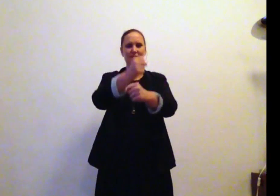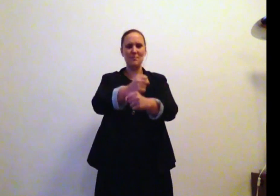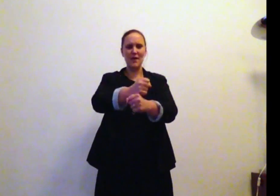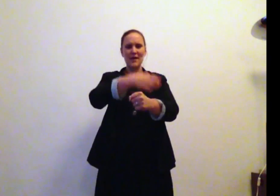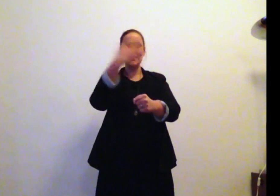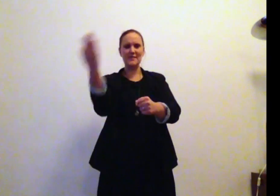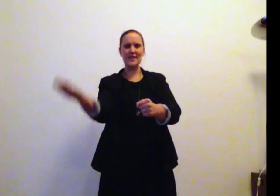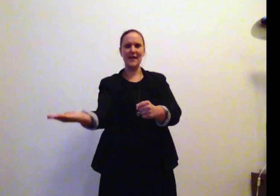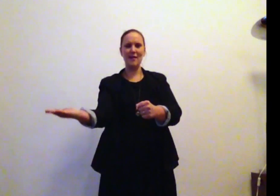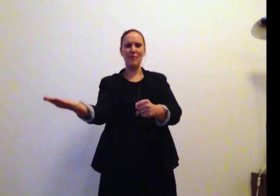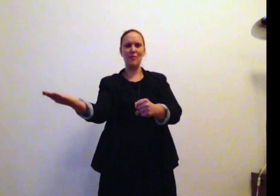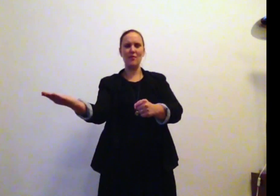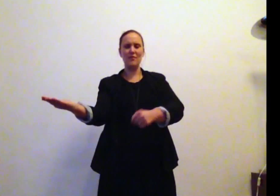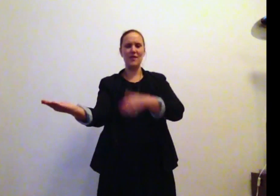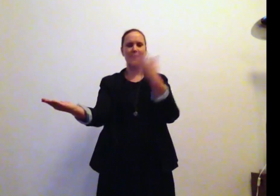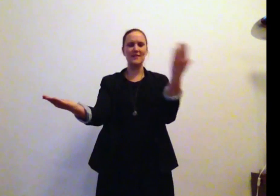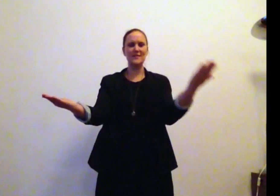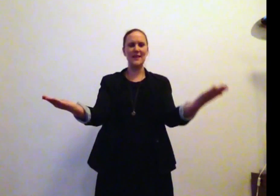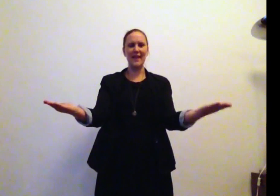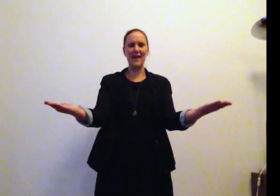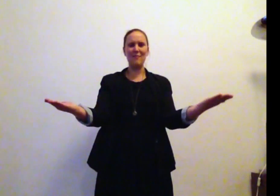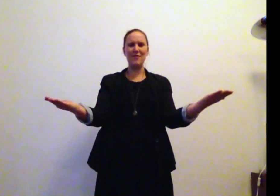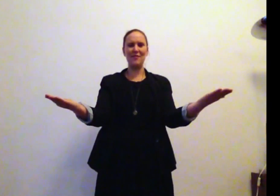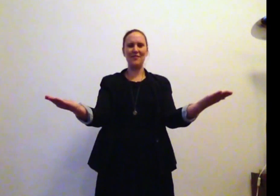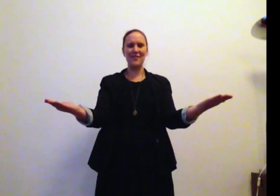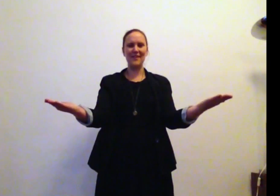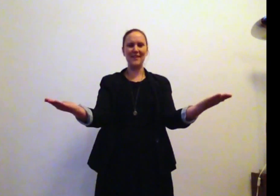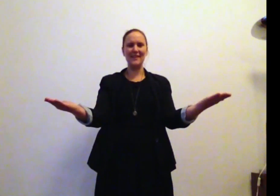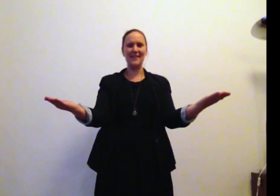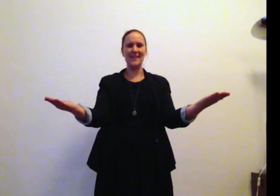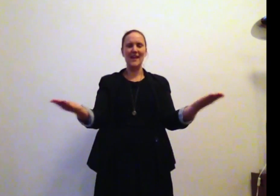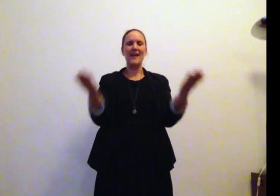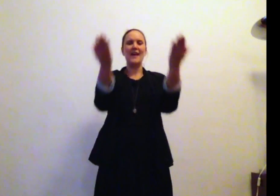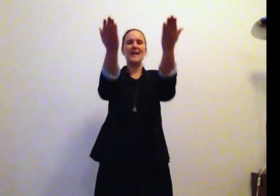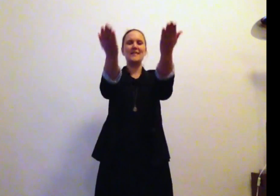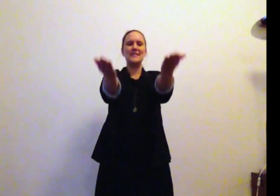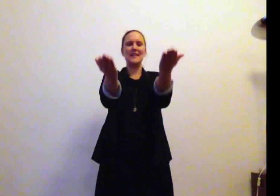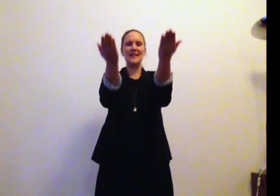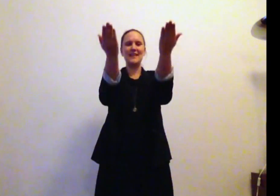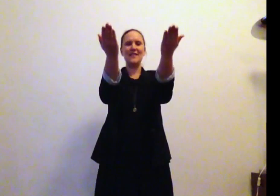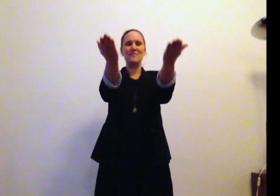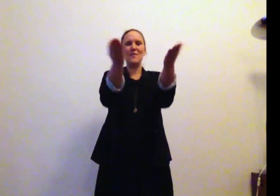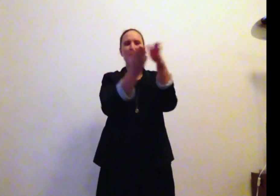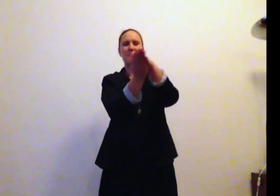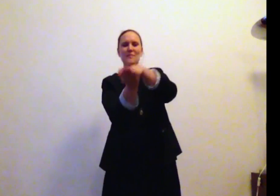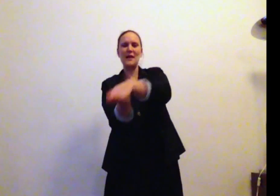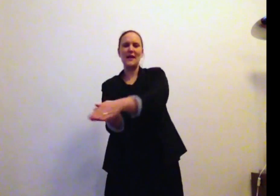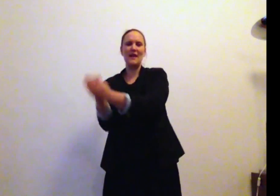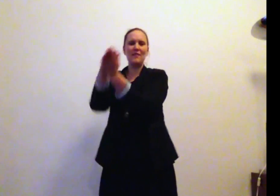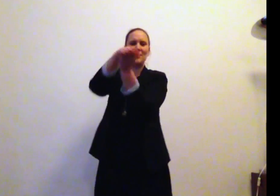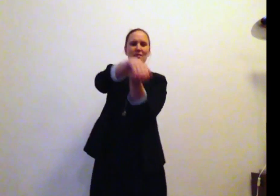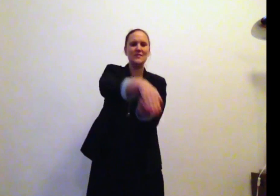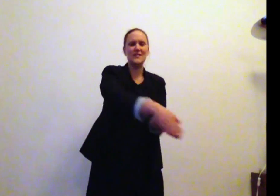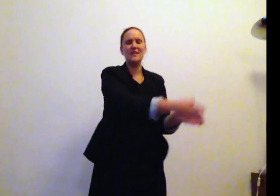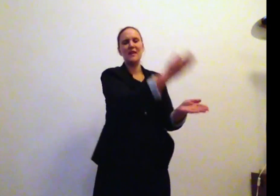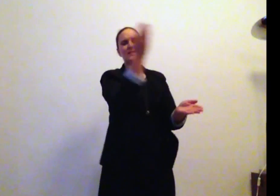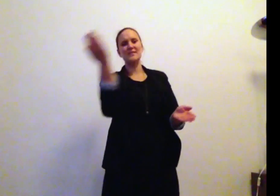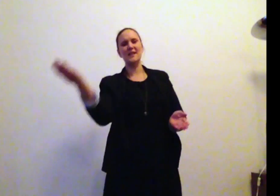bread Sing Aberro Vane, Sing Aberro Lynn And indeed I have more of my herring for sale Sing